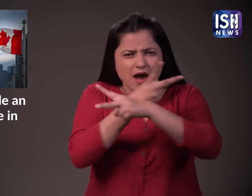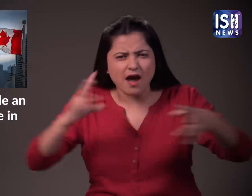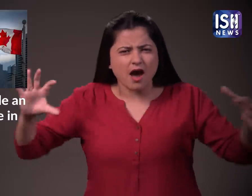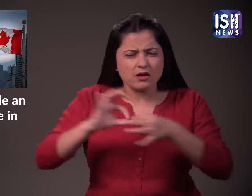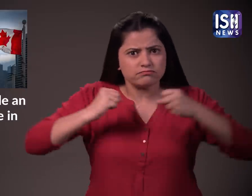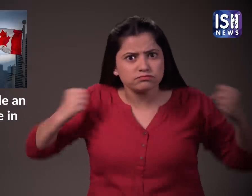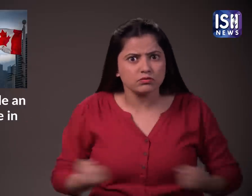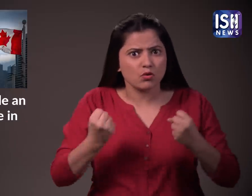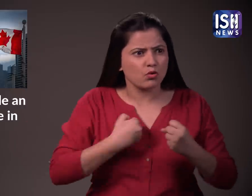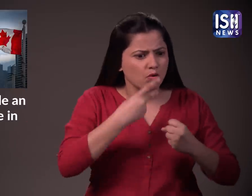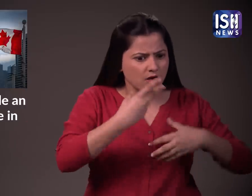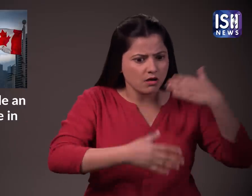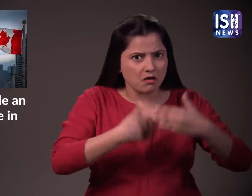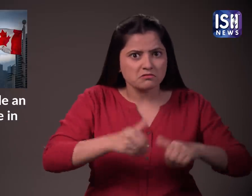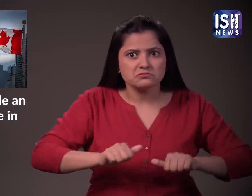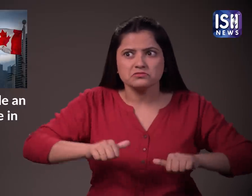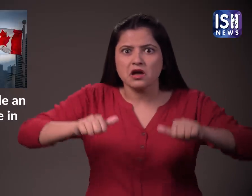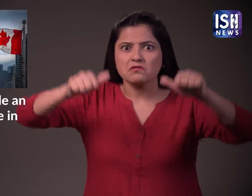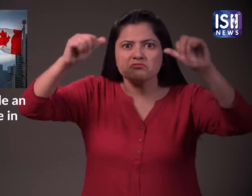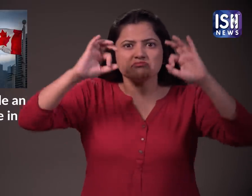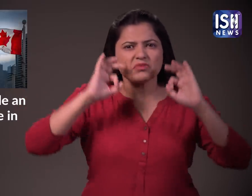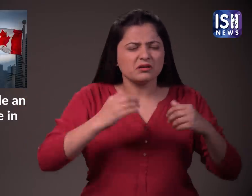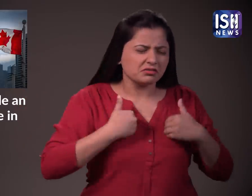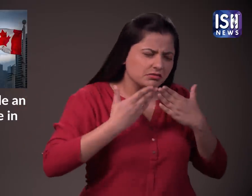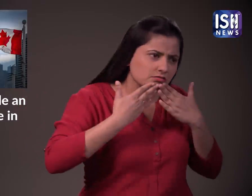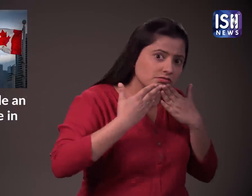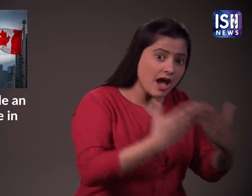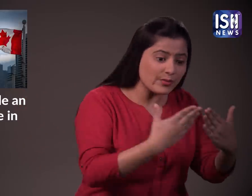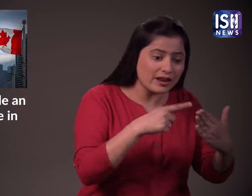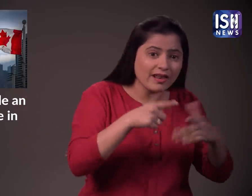He thanked them using the Sindhi word for thank you which is Mherbani.